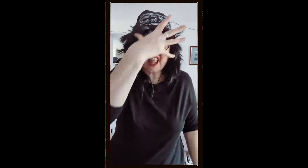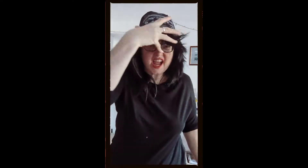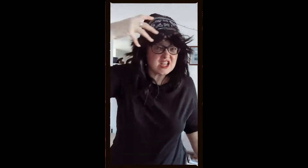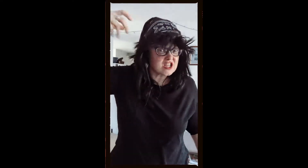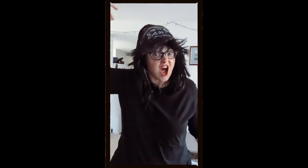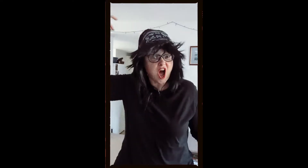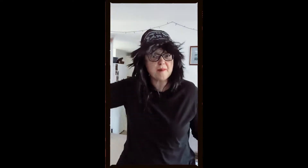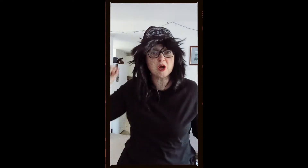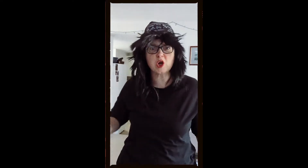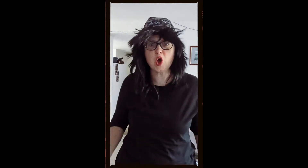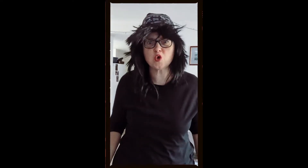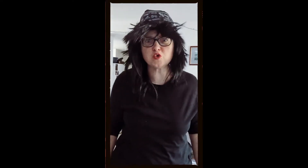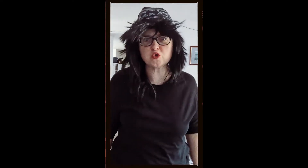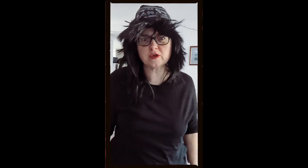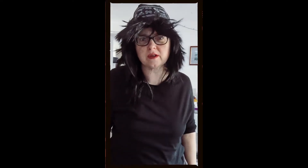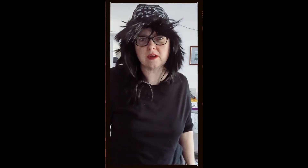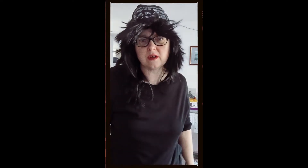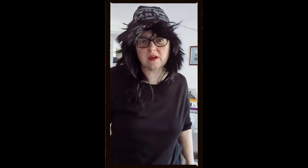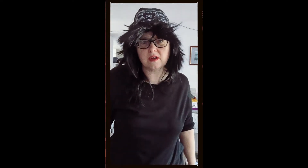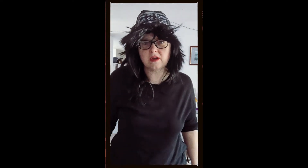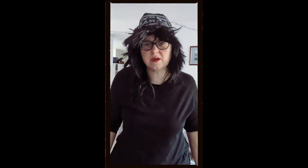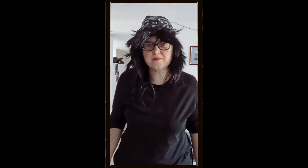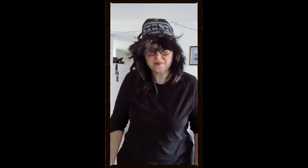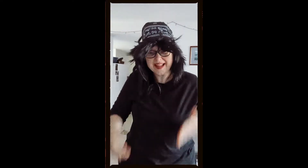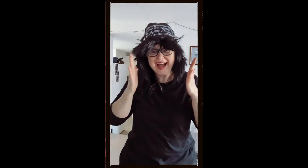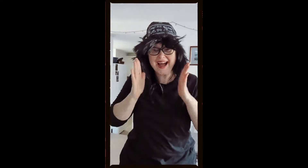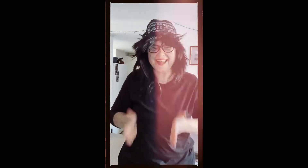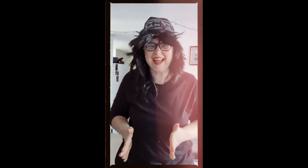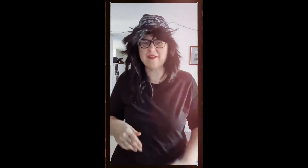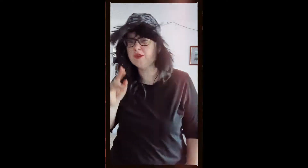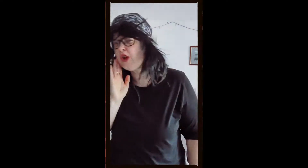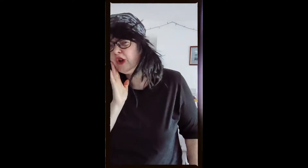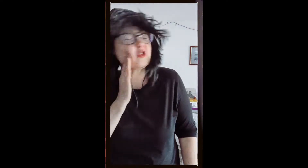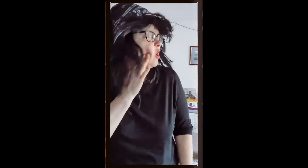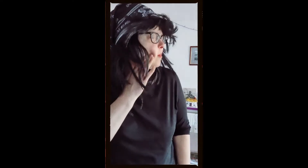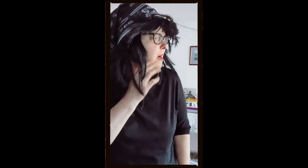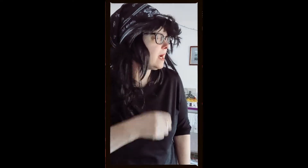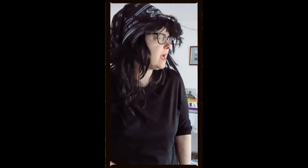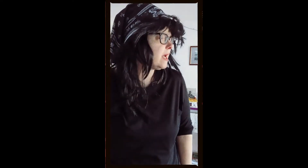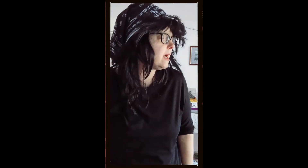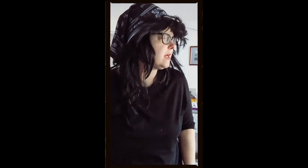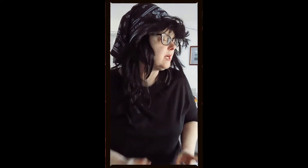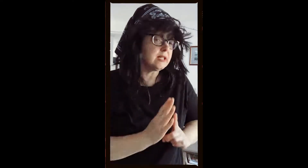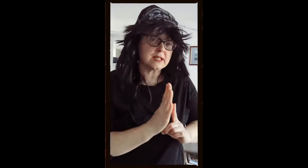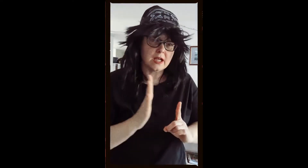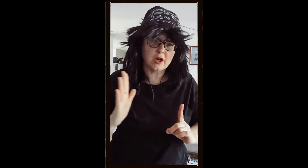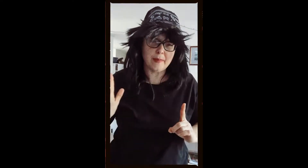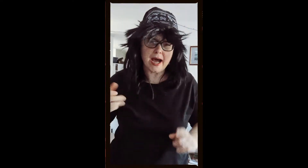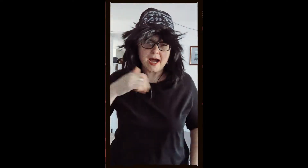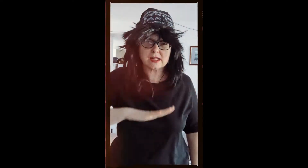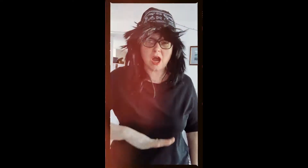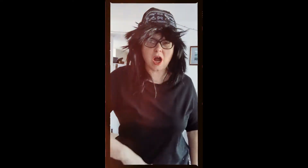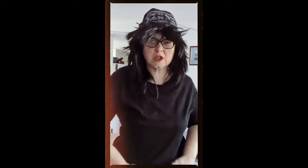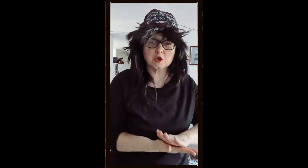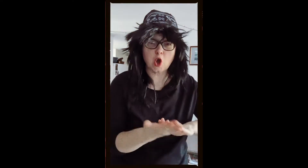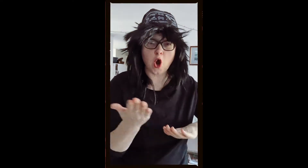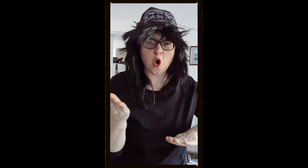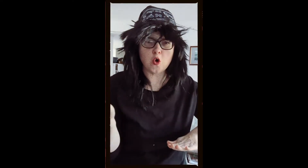their summer clothes I have to turn my head till my darkness goes